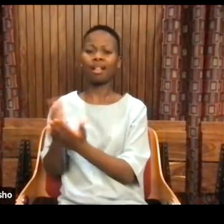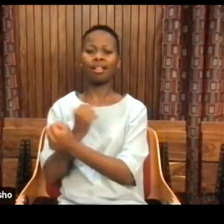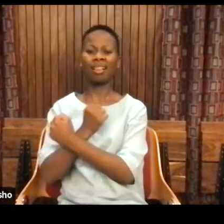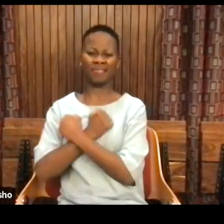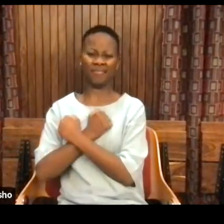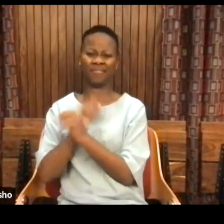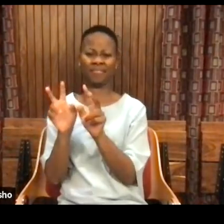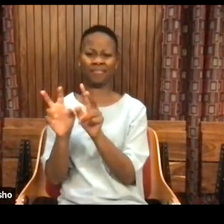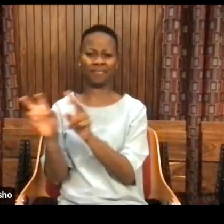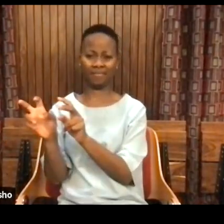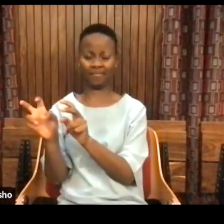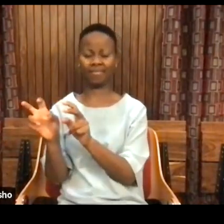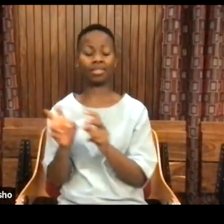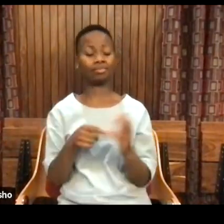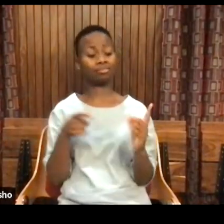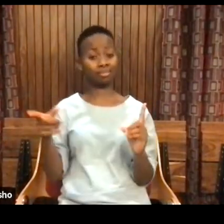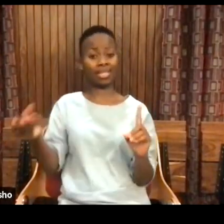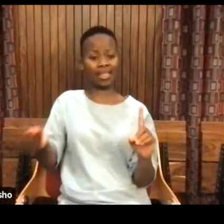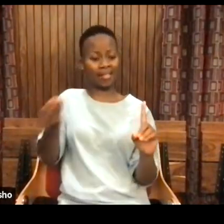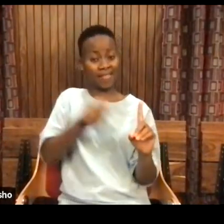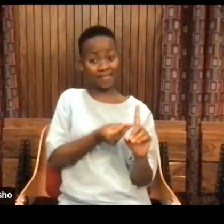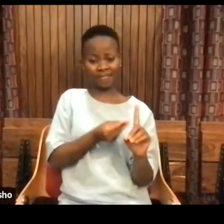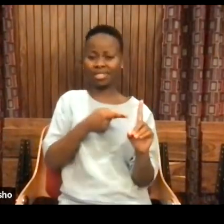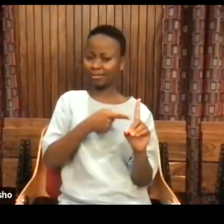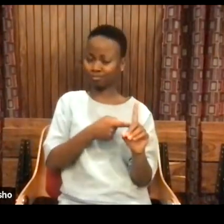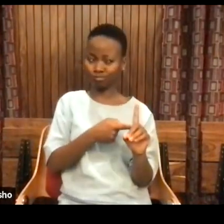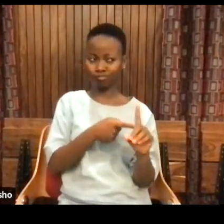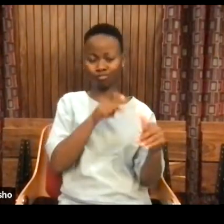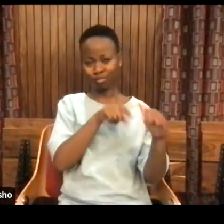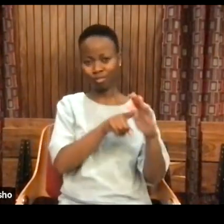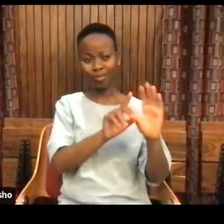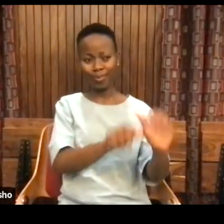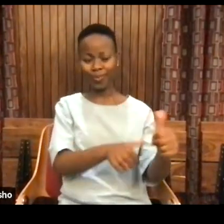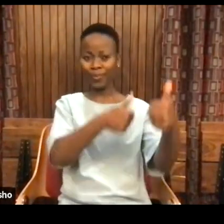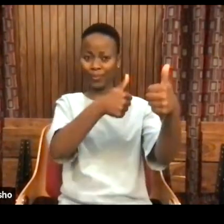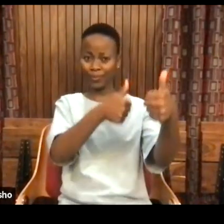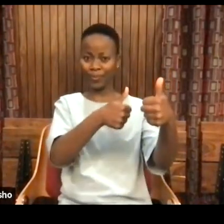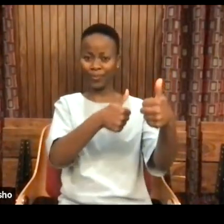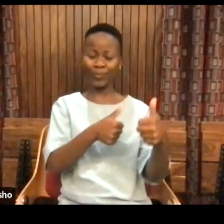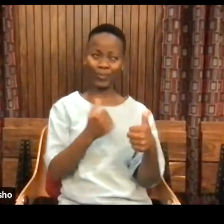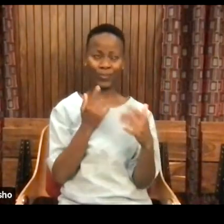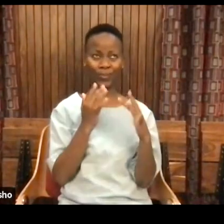And she would take them on her date, and you could imagine the suitor, he's trying to mack.